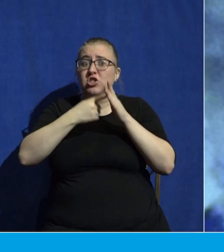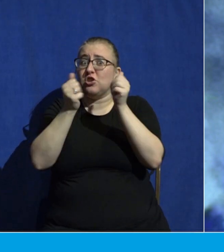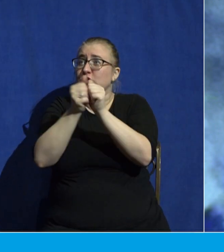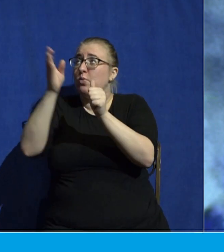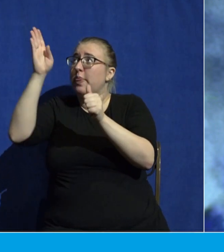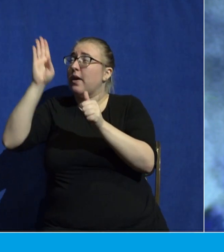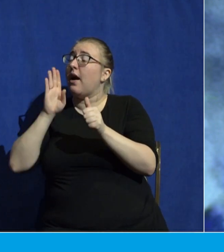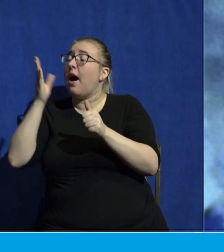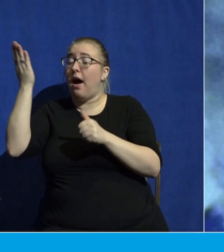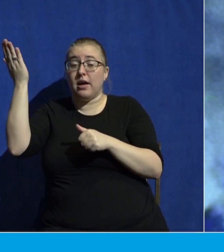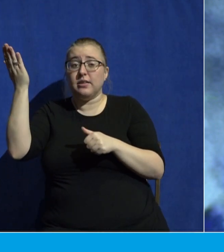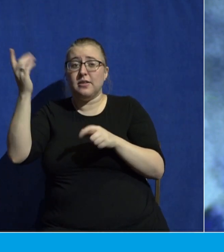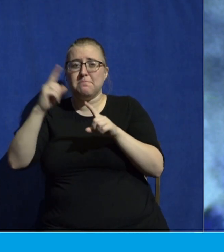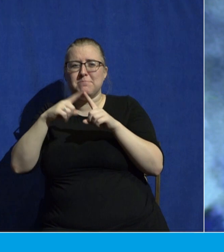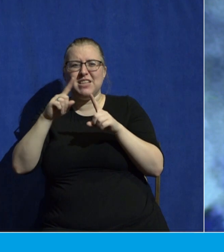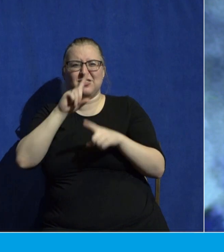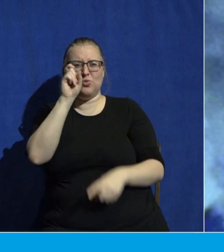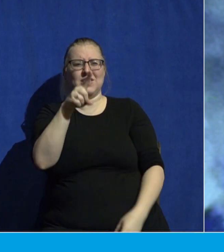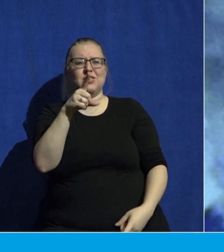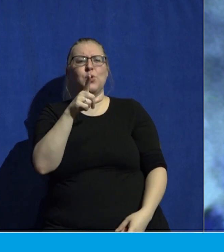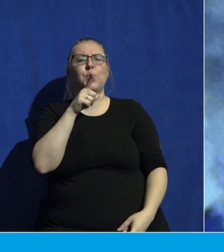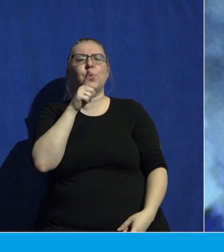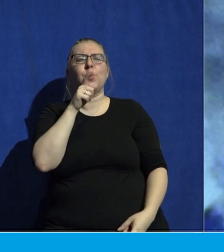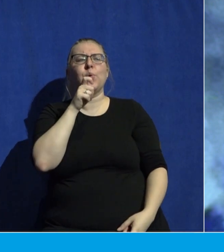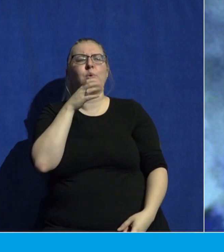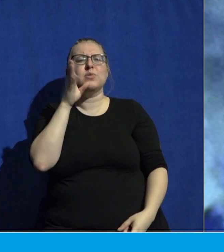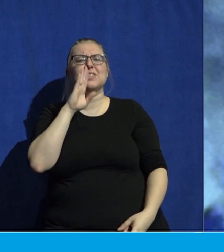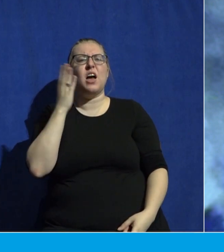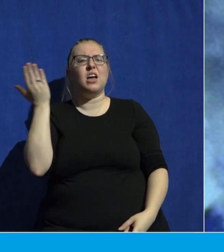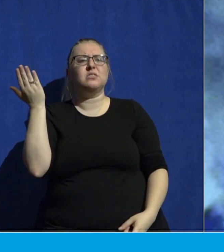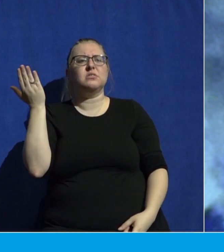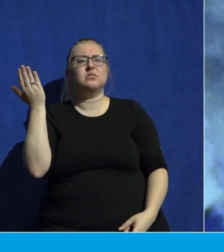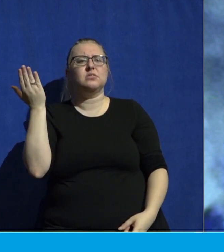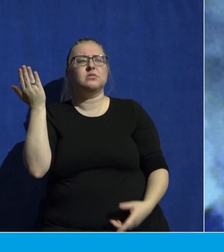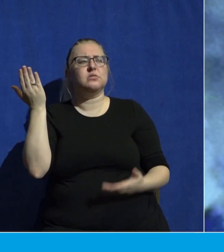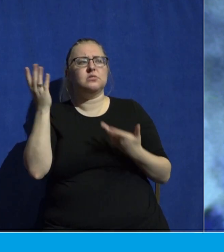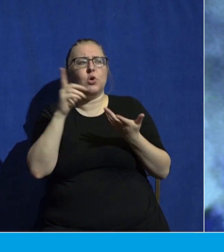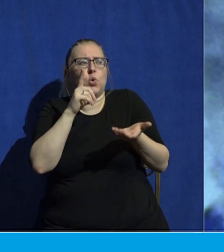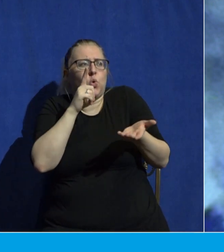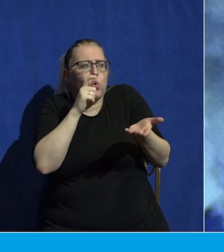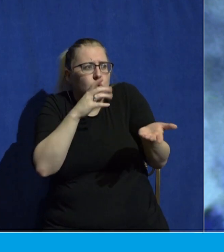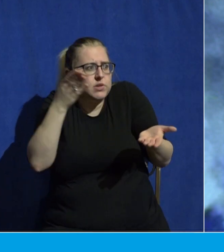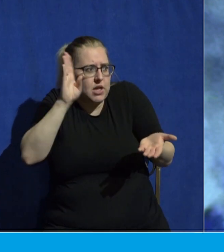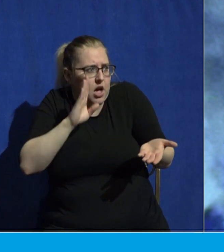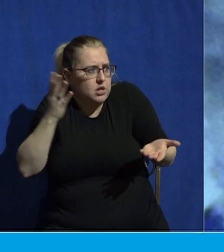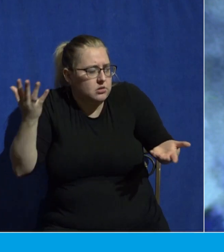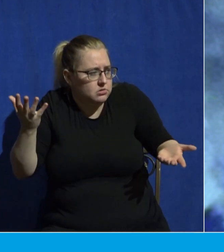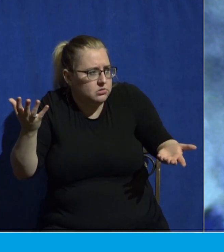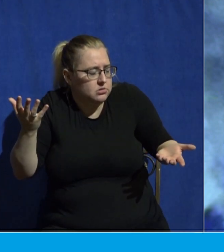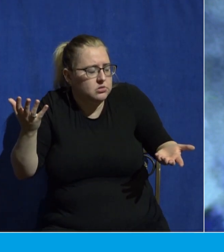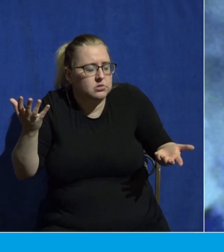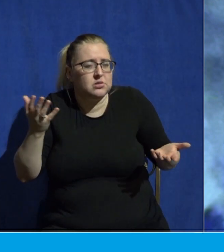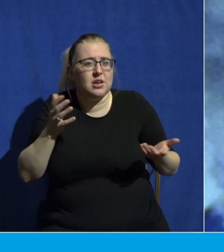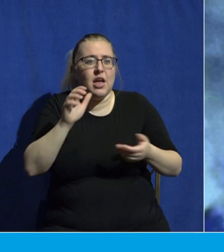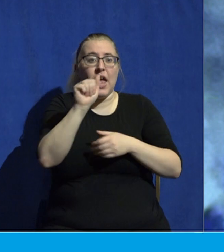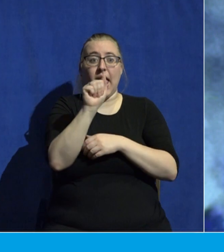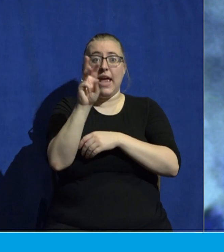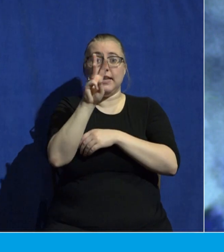asked, who's God? Who is God? Now, A.W. Tozer says that the most